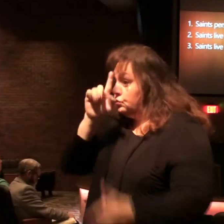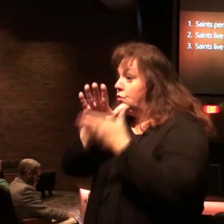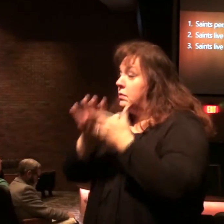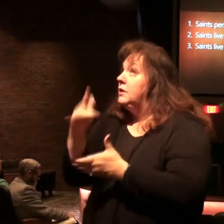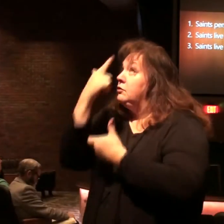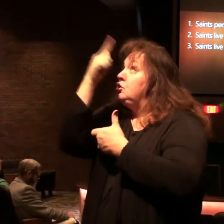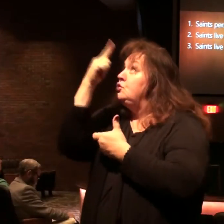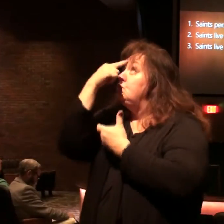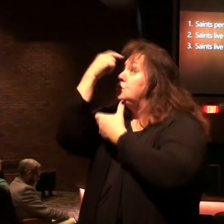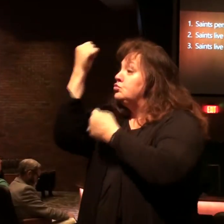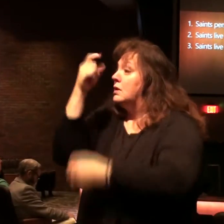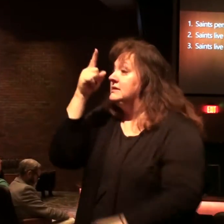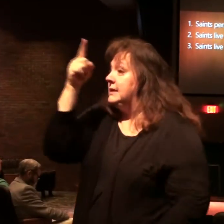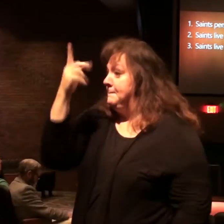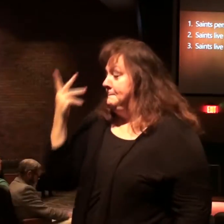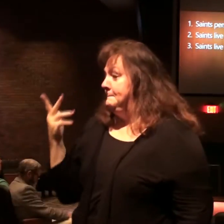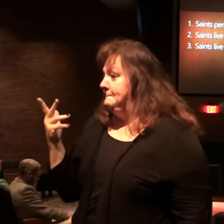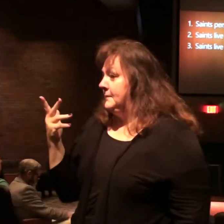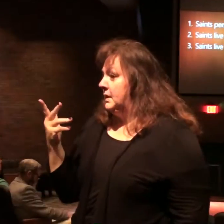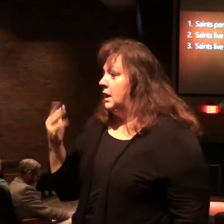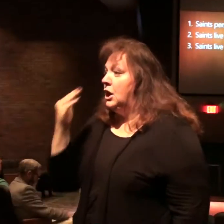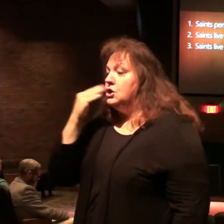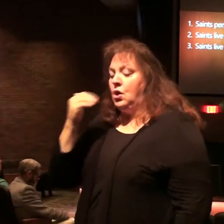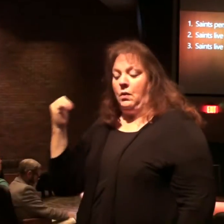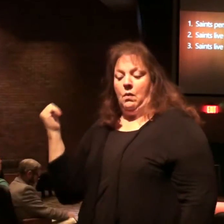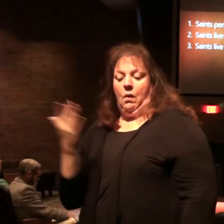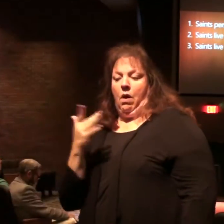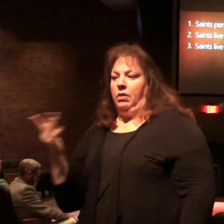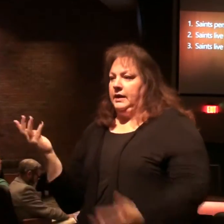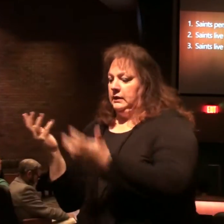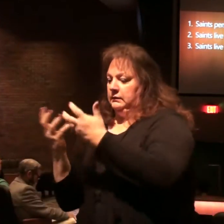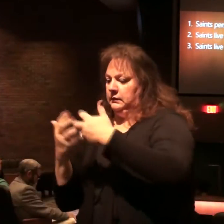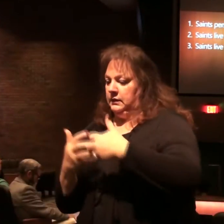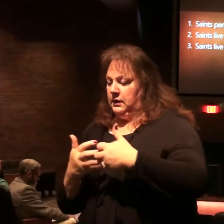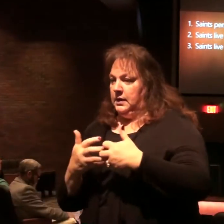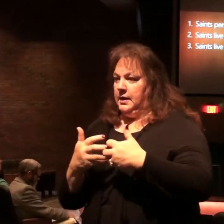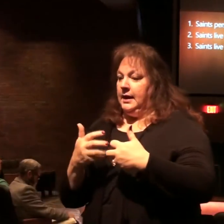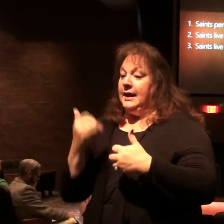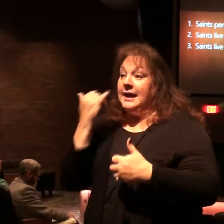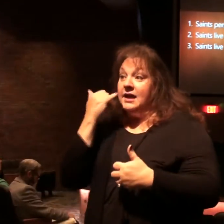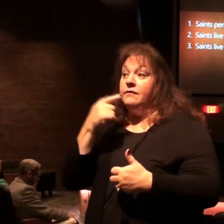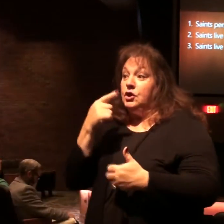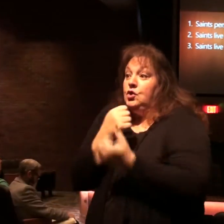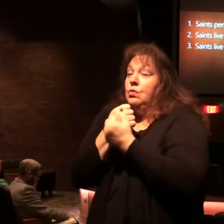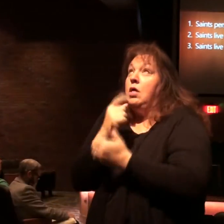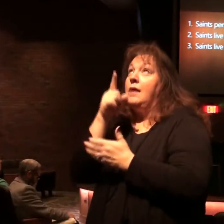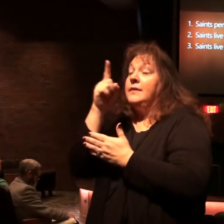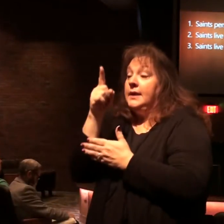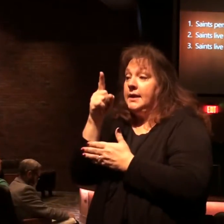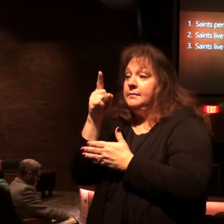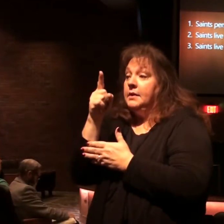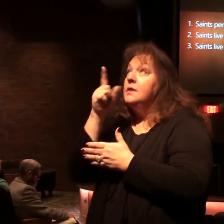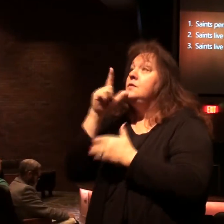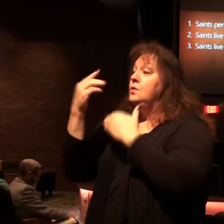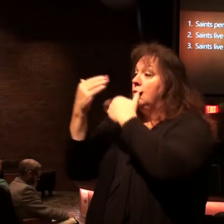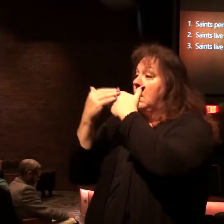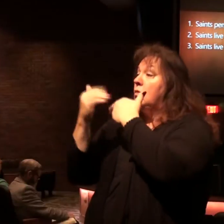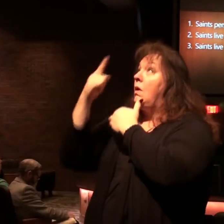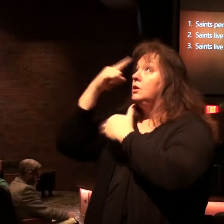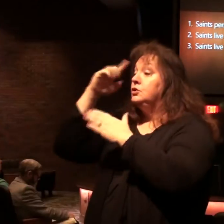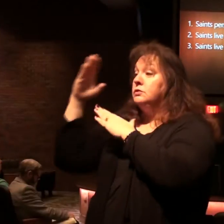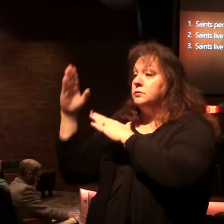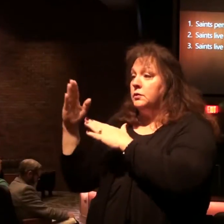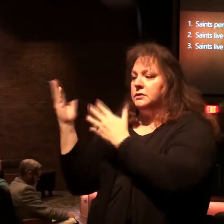Trusting him. Knowing all things work together for good to those who love God, those who are called according to his purpose.